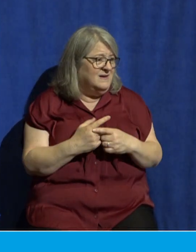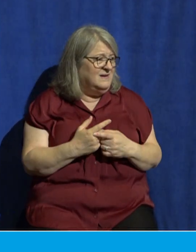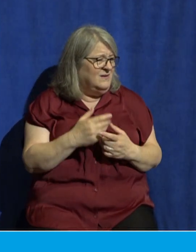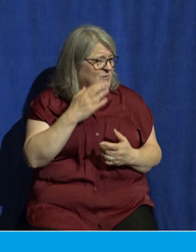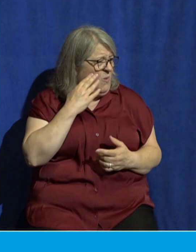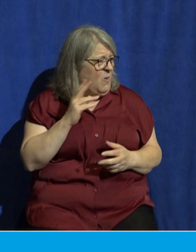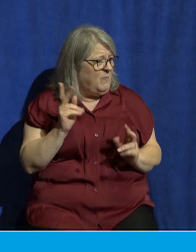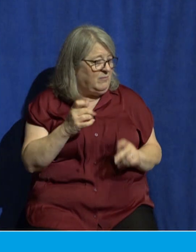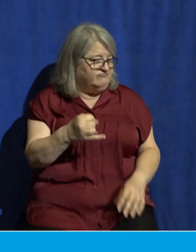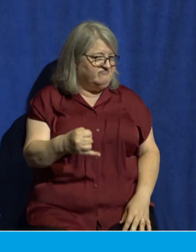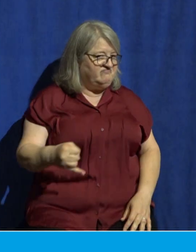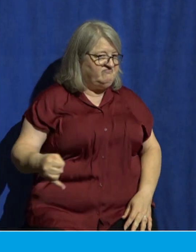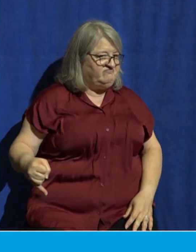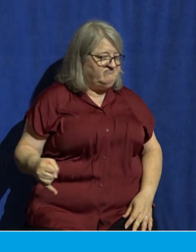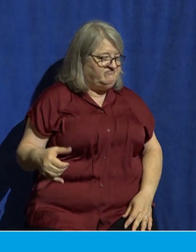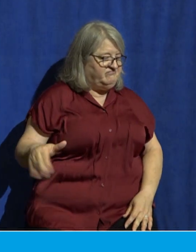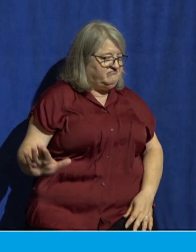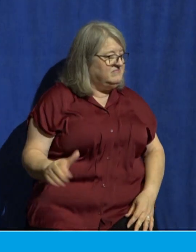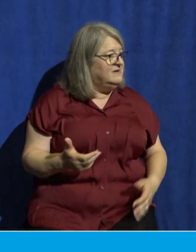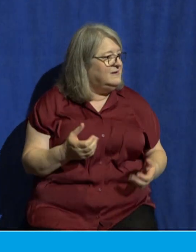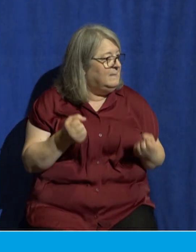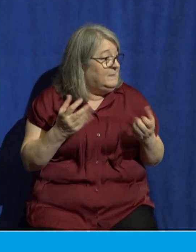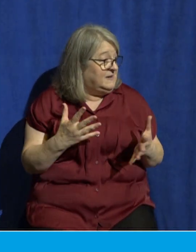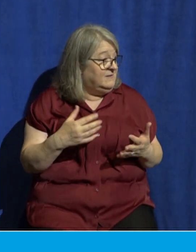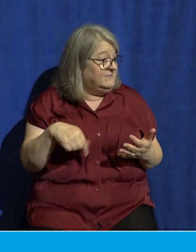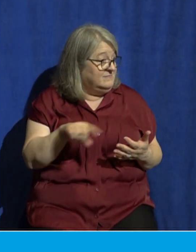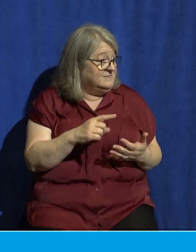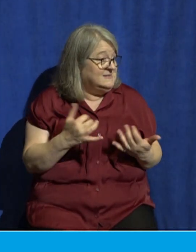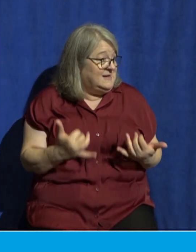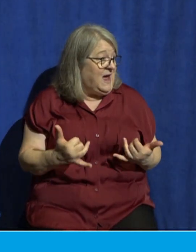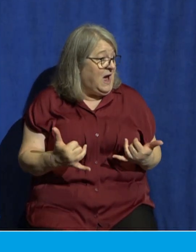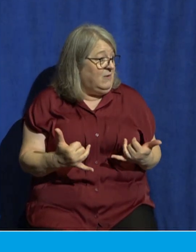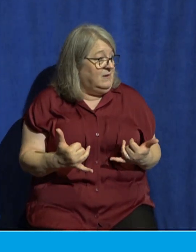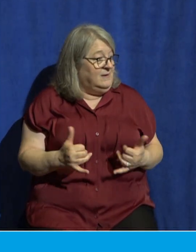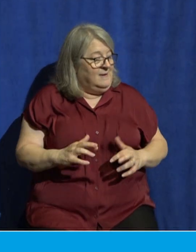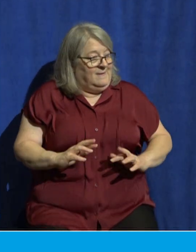things have become. Many of us even now are bracing ourselves for 2024.